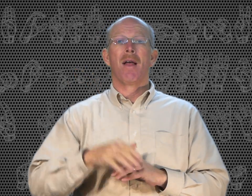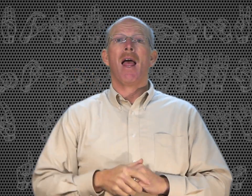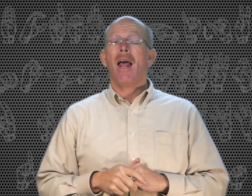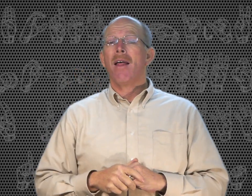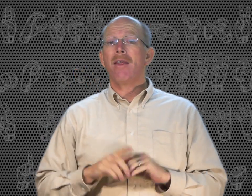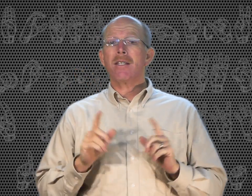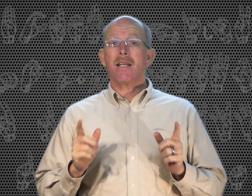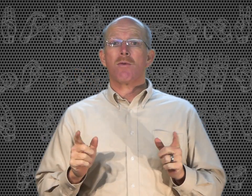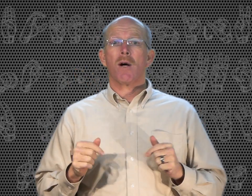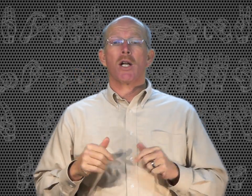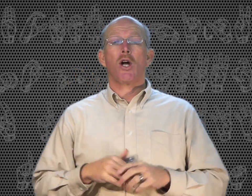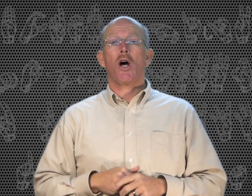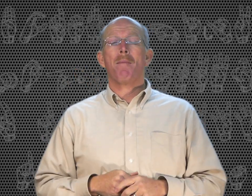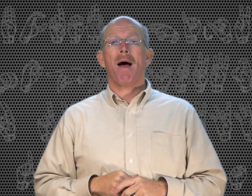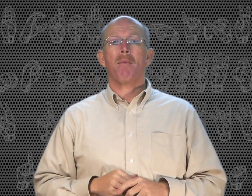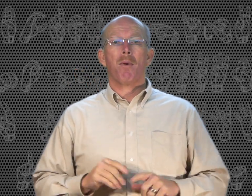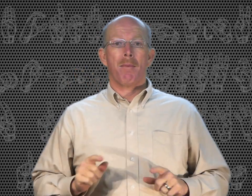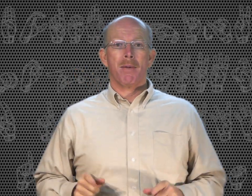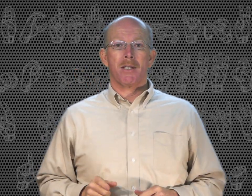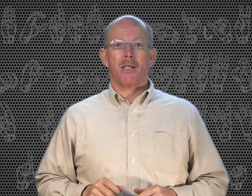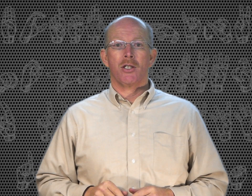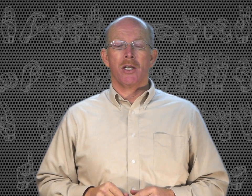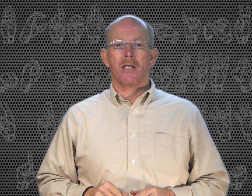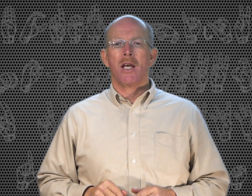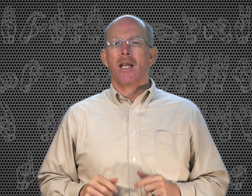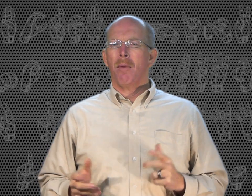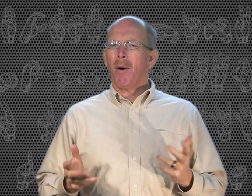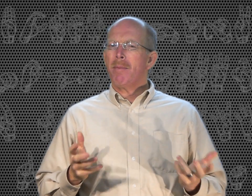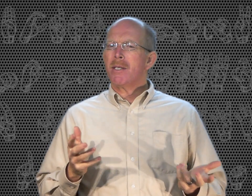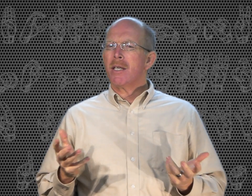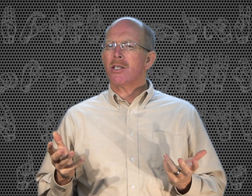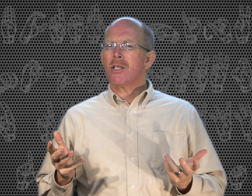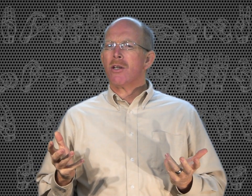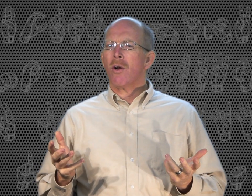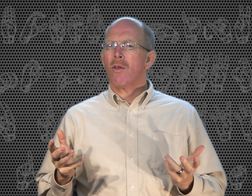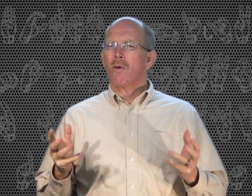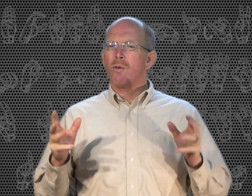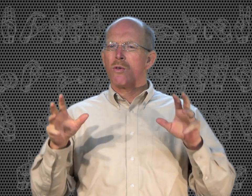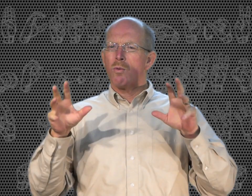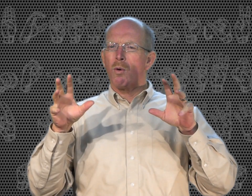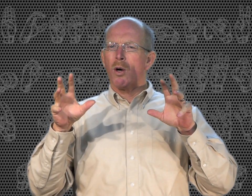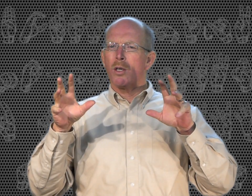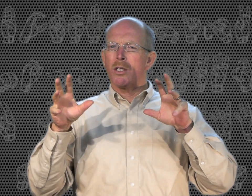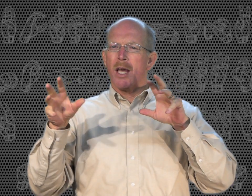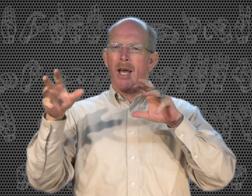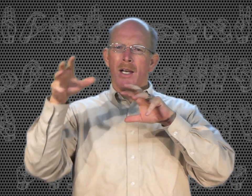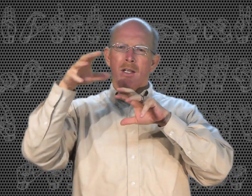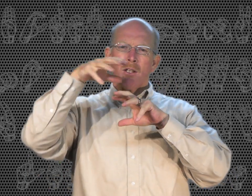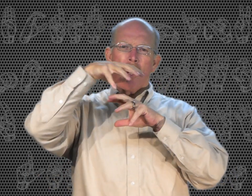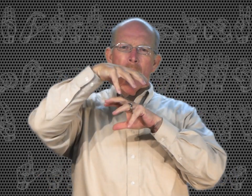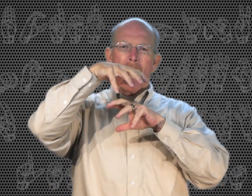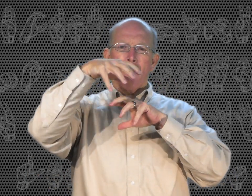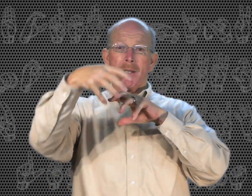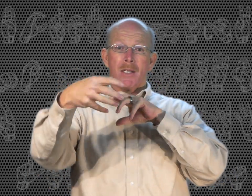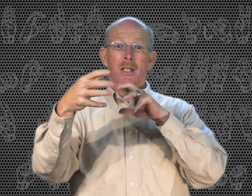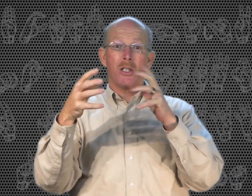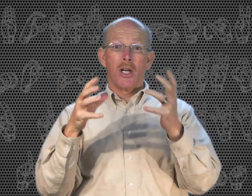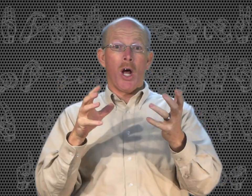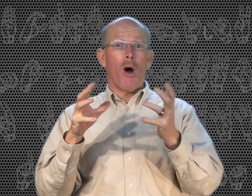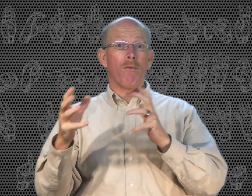In this lesson we're going to talk about prepositions. Prepositions are those words that talk about position of